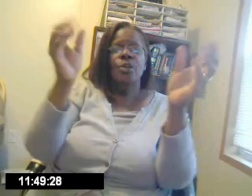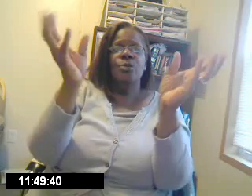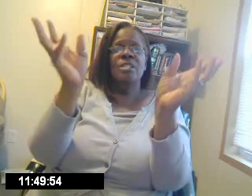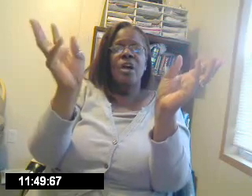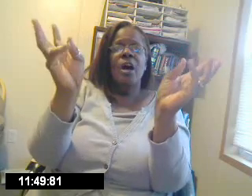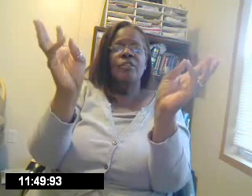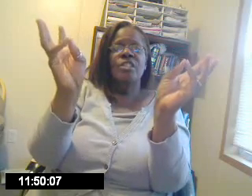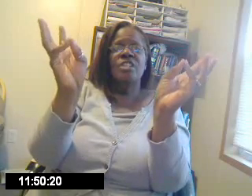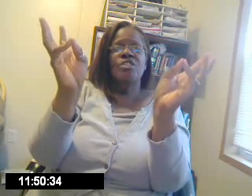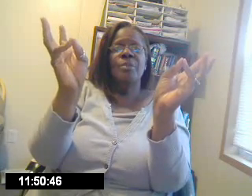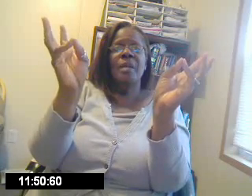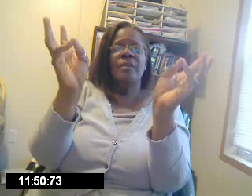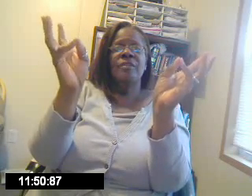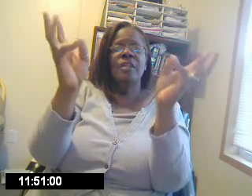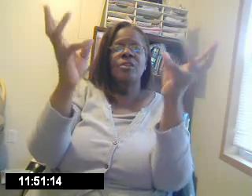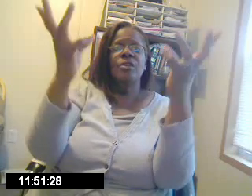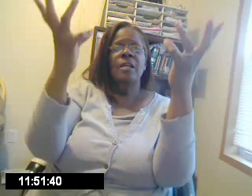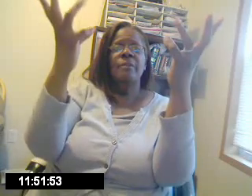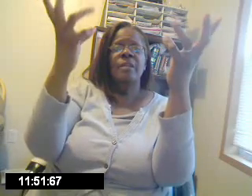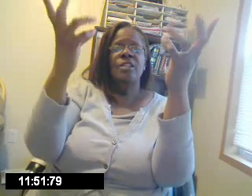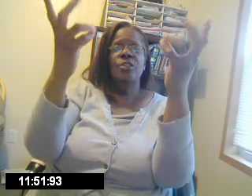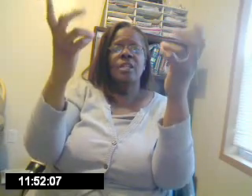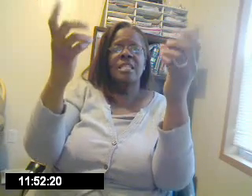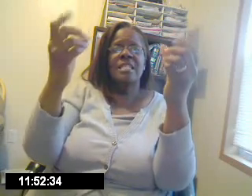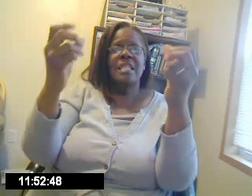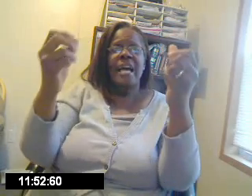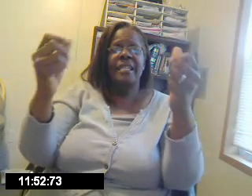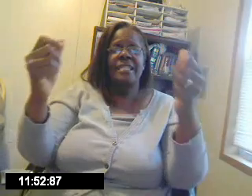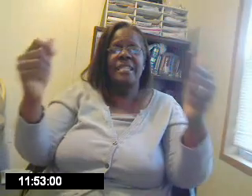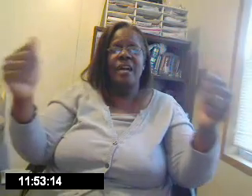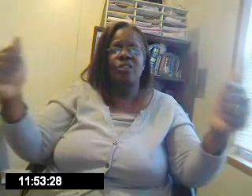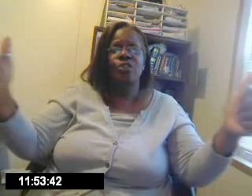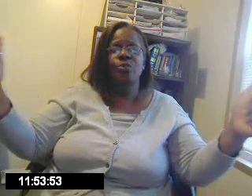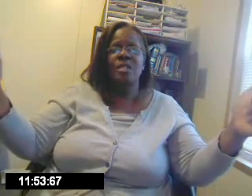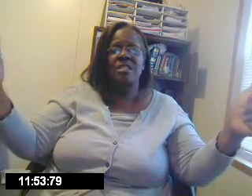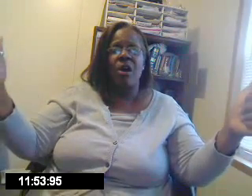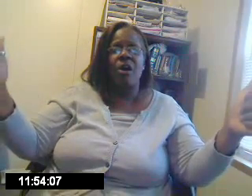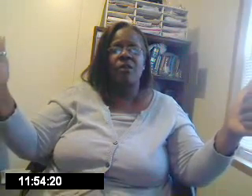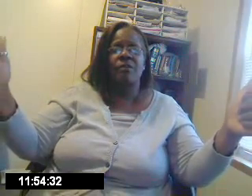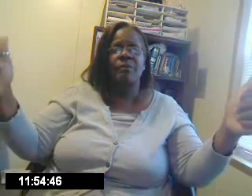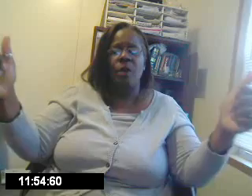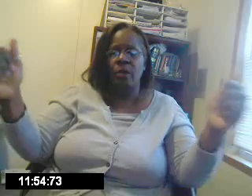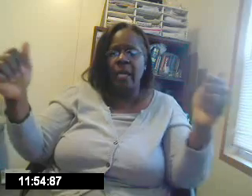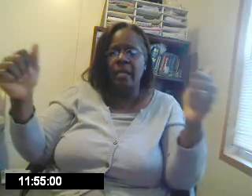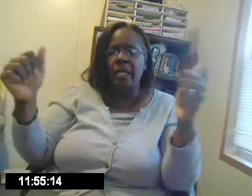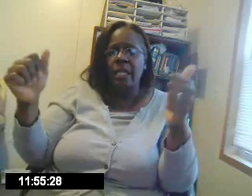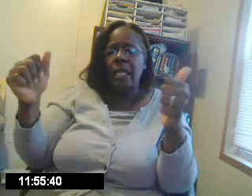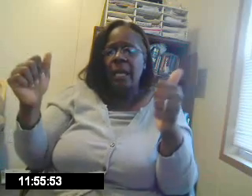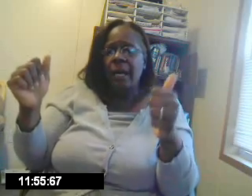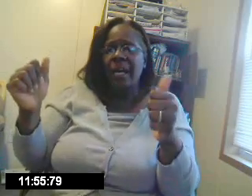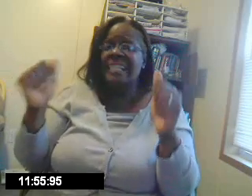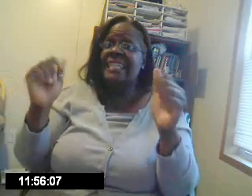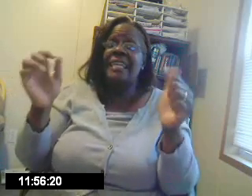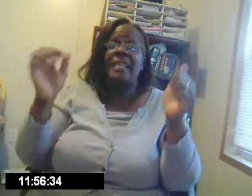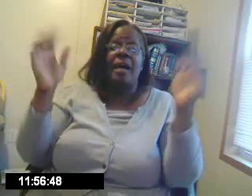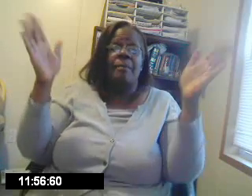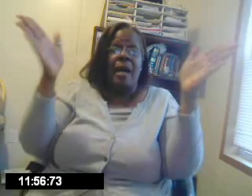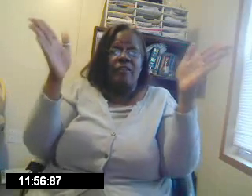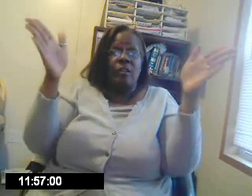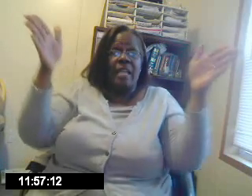resolve, you touch your baby finger, and you're going to slide it down, you resolve, okay. Okay, again, I only